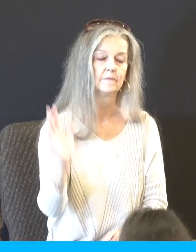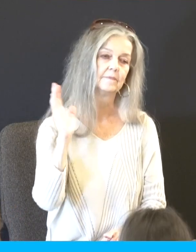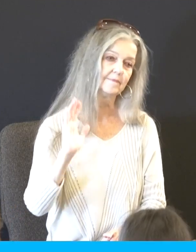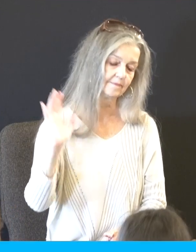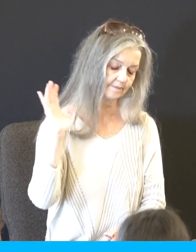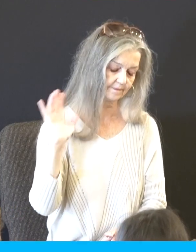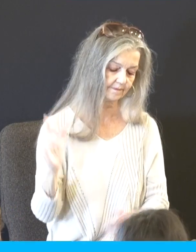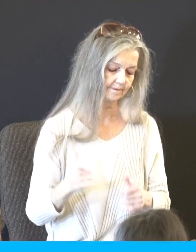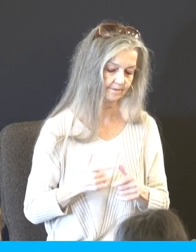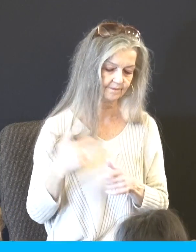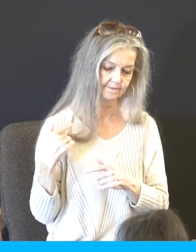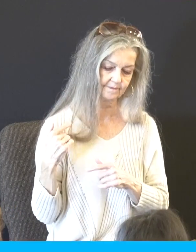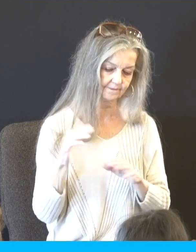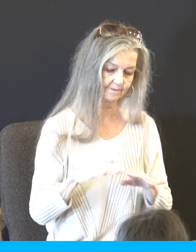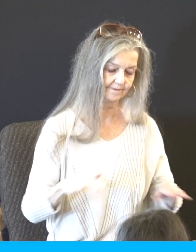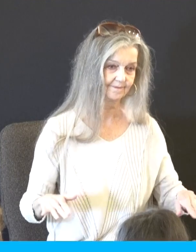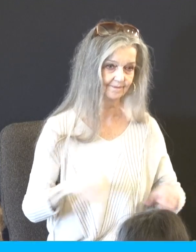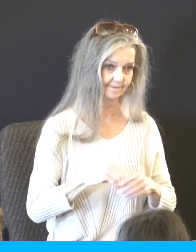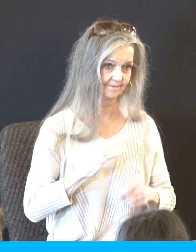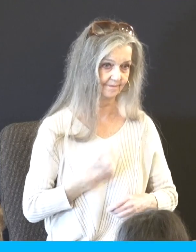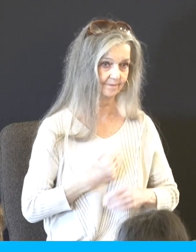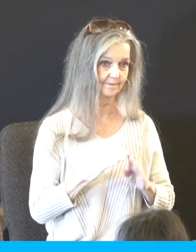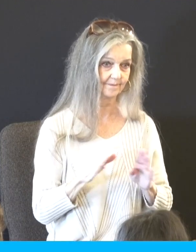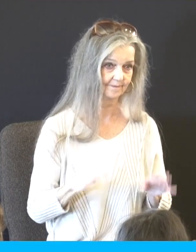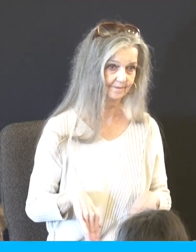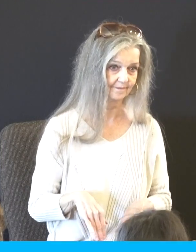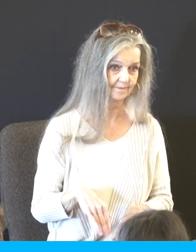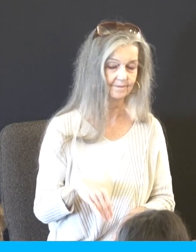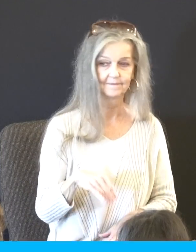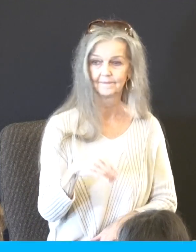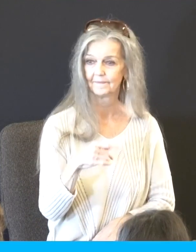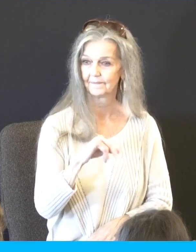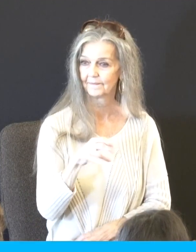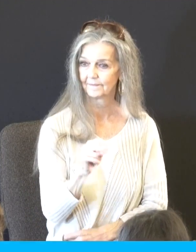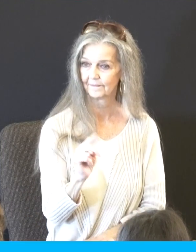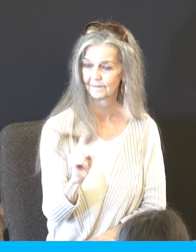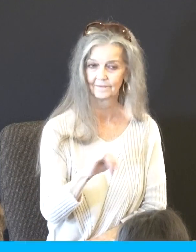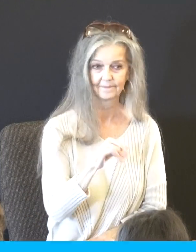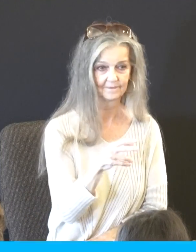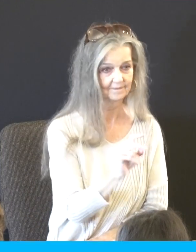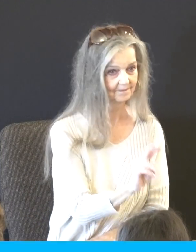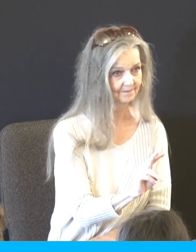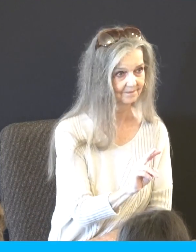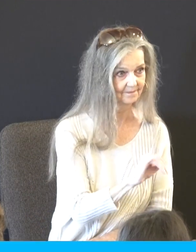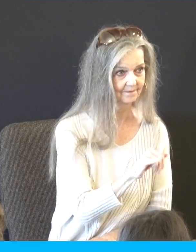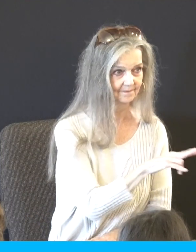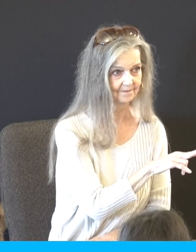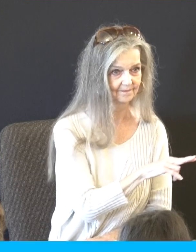generation of kids were in our house and Gen 1, as we call them, Gen 1, Gen 2, and technically Whitney's Gen 3, she's in a class by herself, but Gen